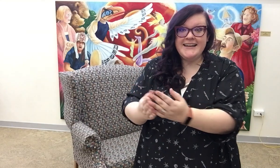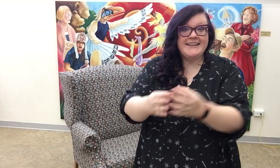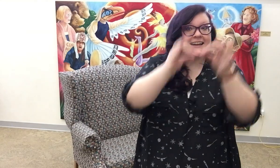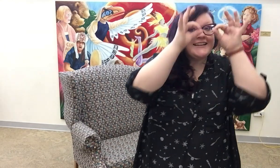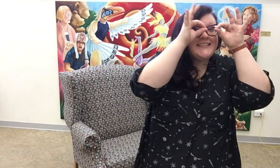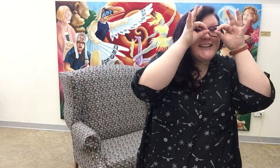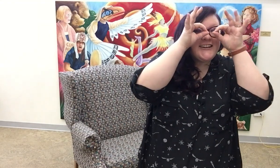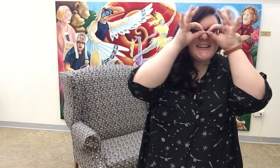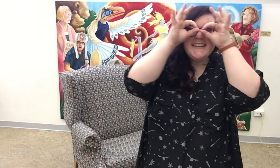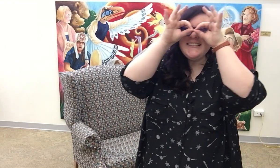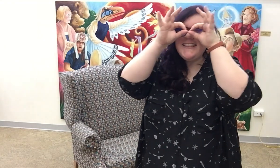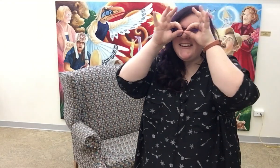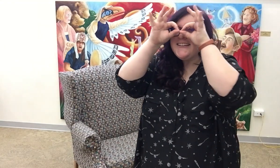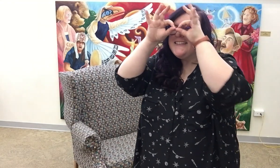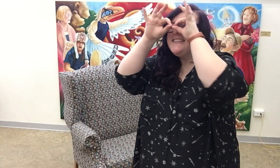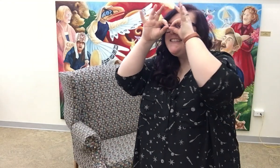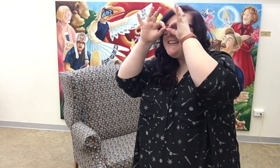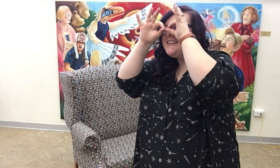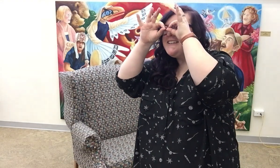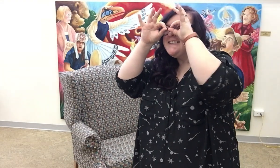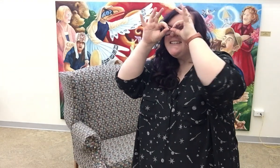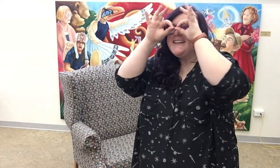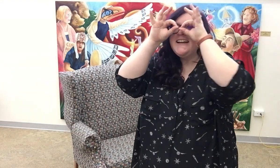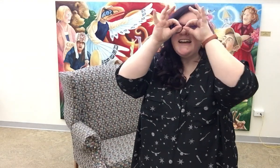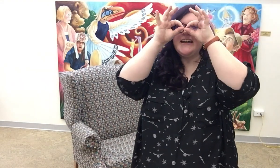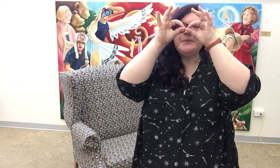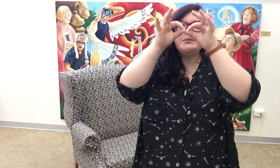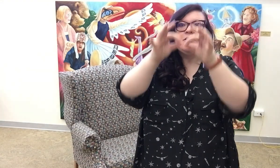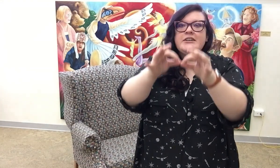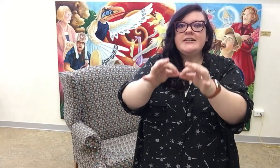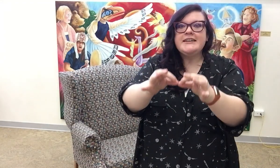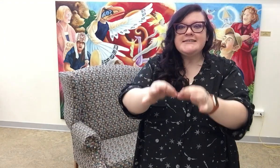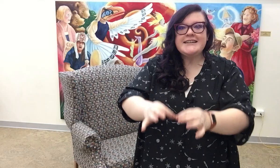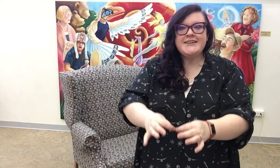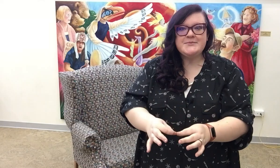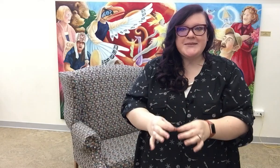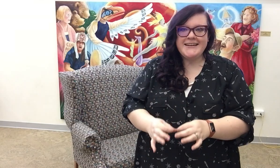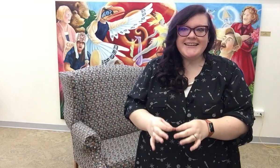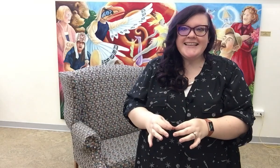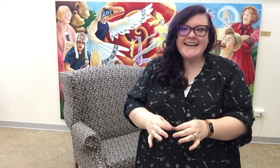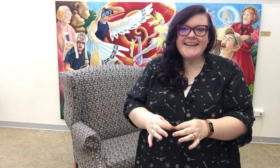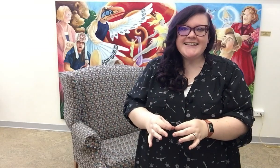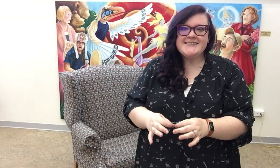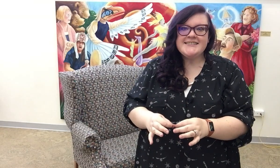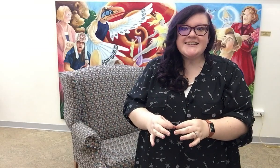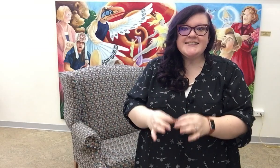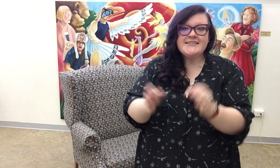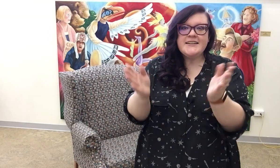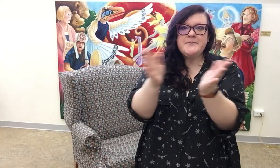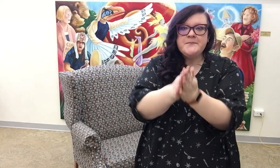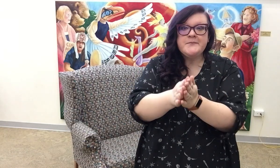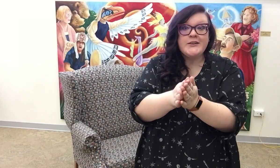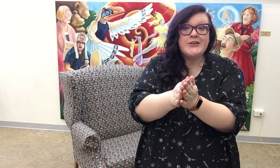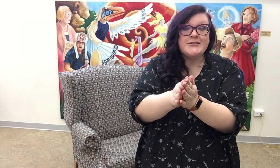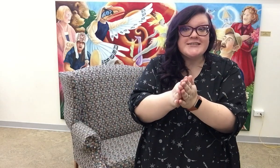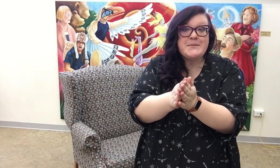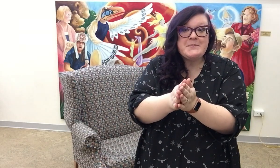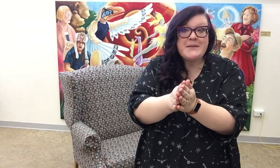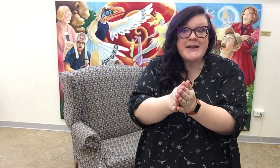I look, look, look. I put down my glasses and close up my